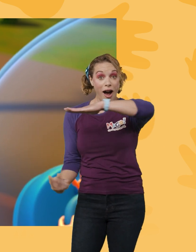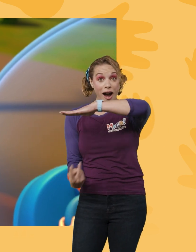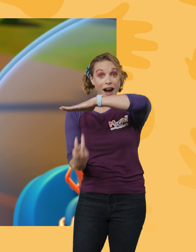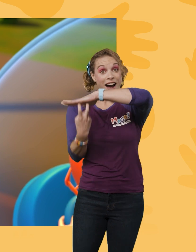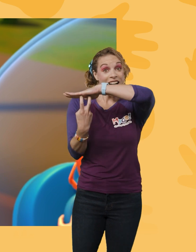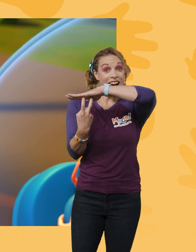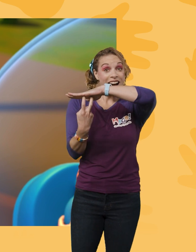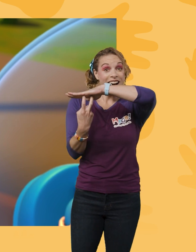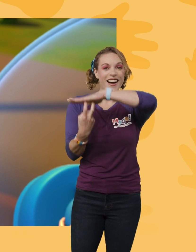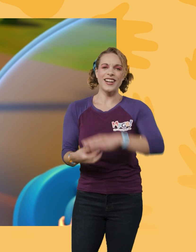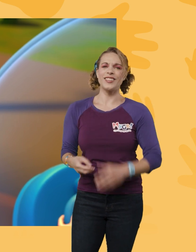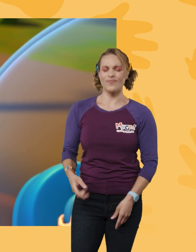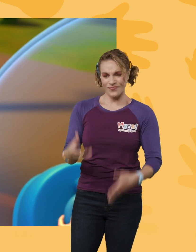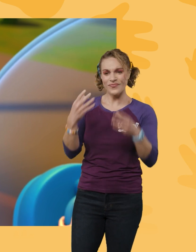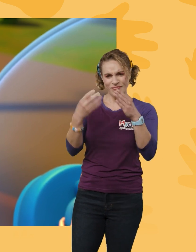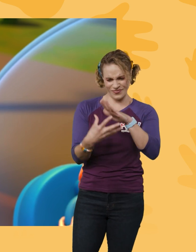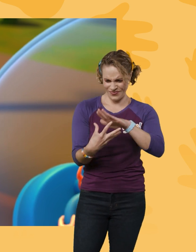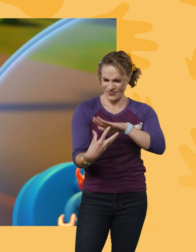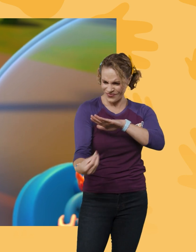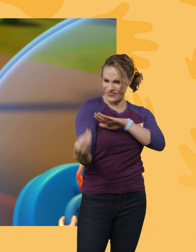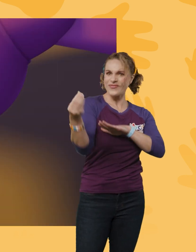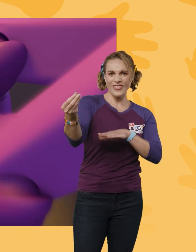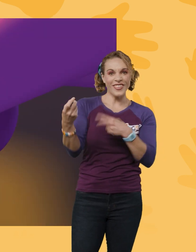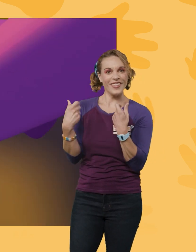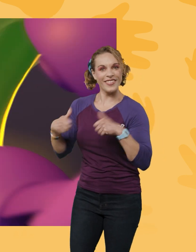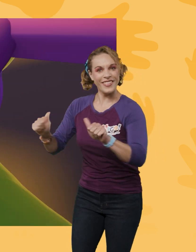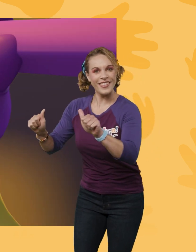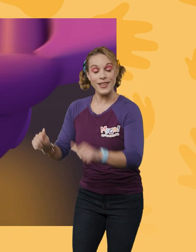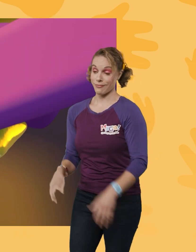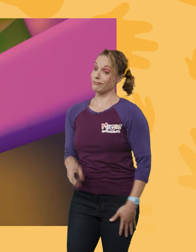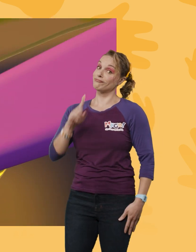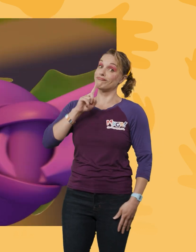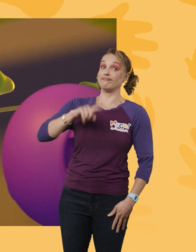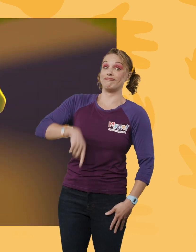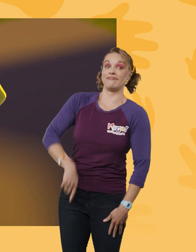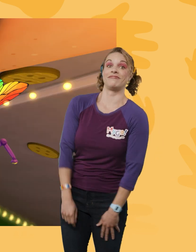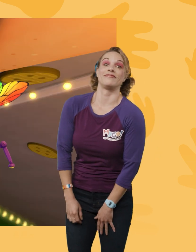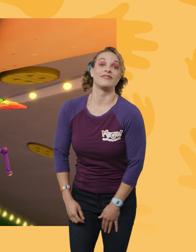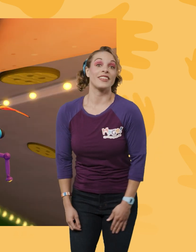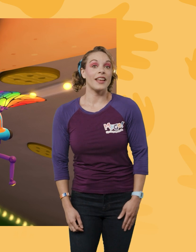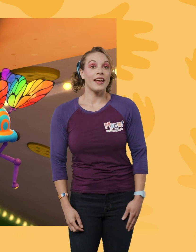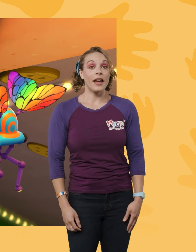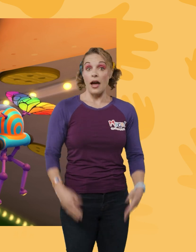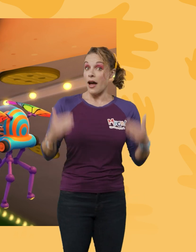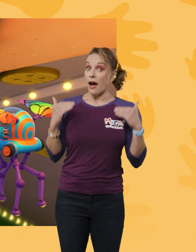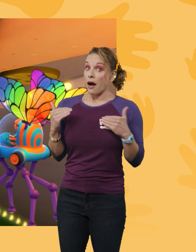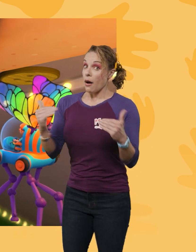ceiling! Here, try some! Don't mind if I do! Here goes!